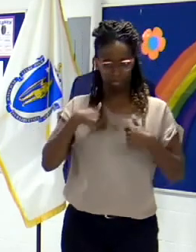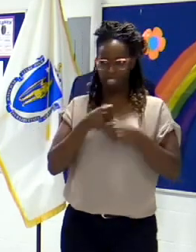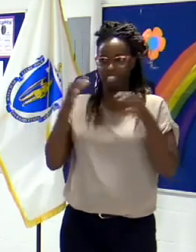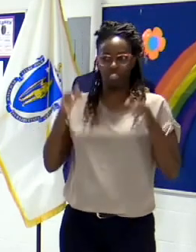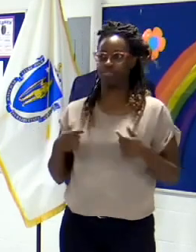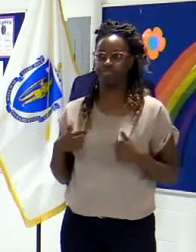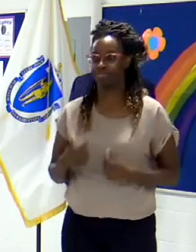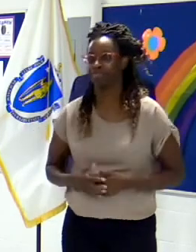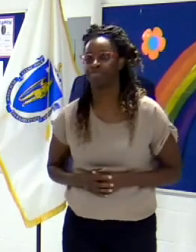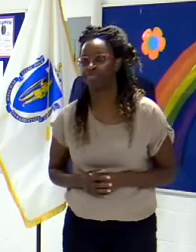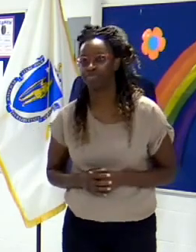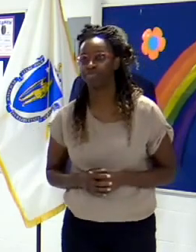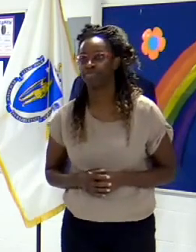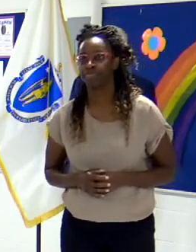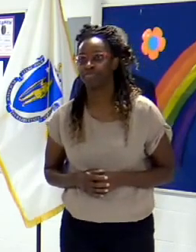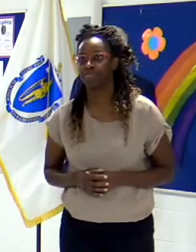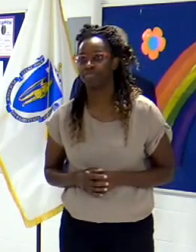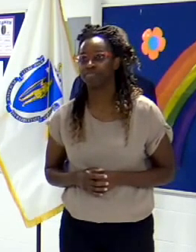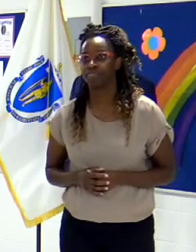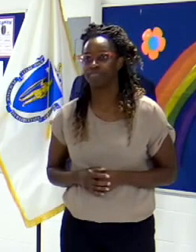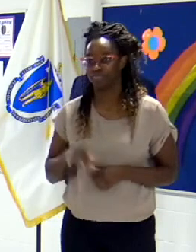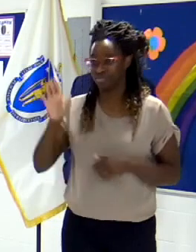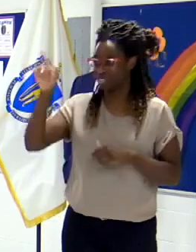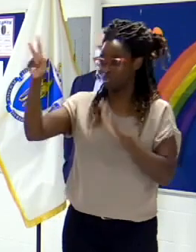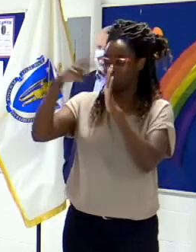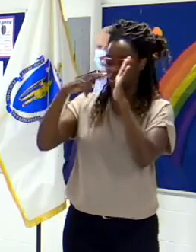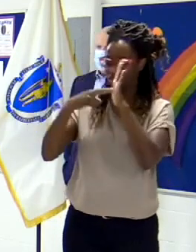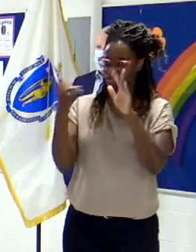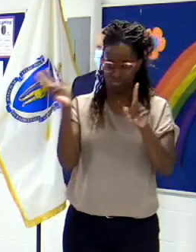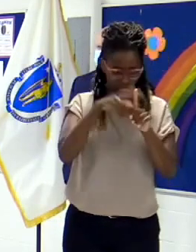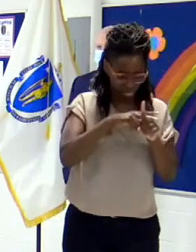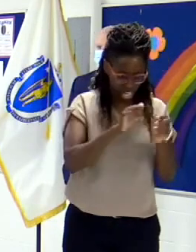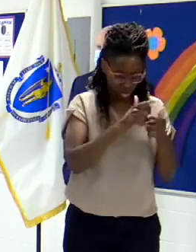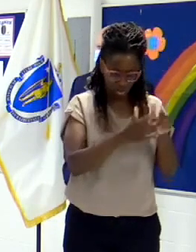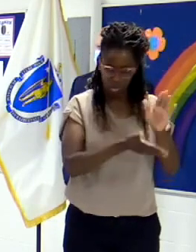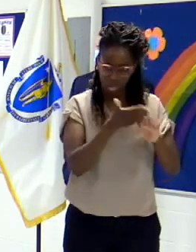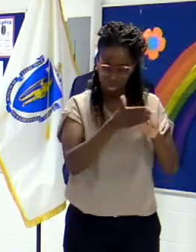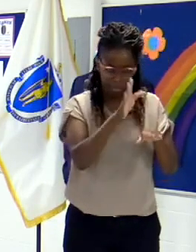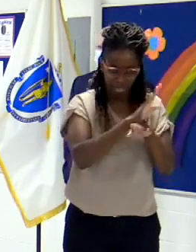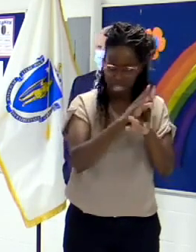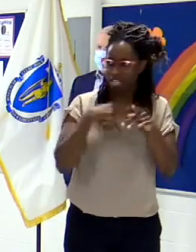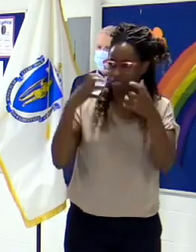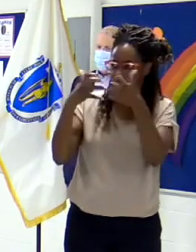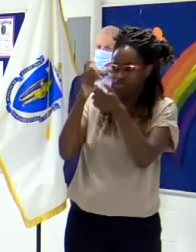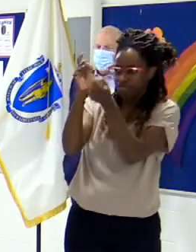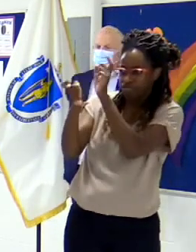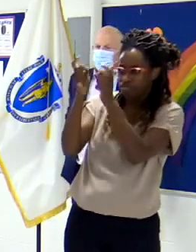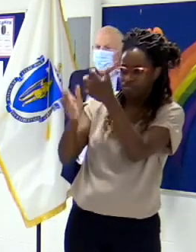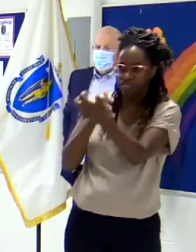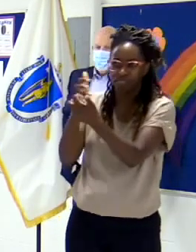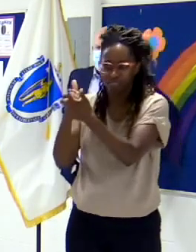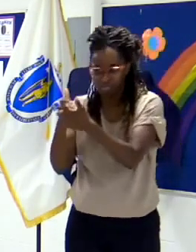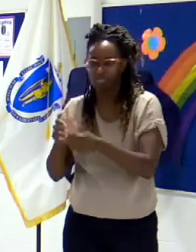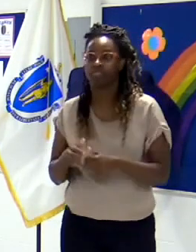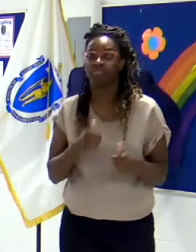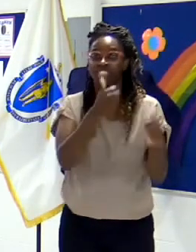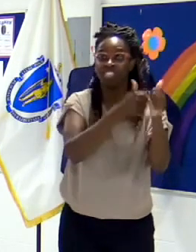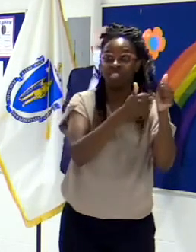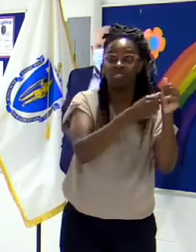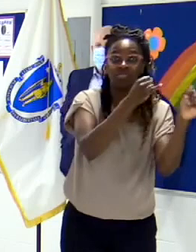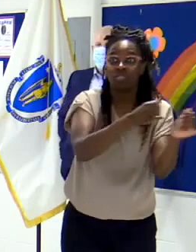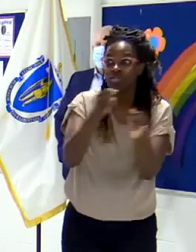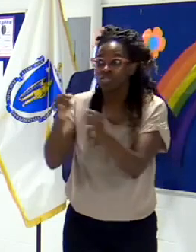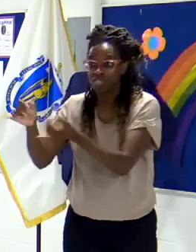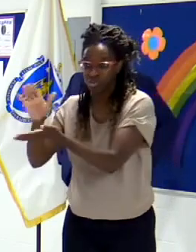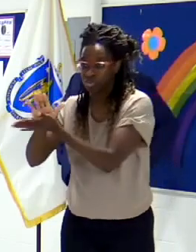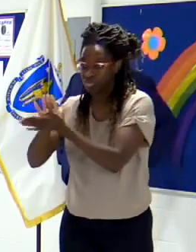fit those guidelines into the way business gets done in this particular school and in this particular school district. And